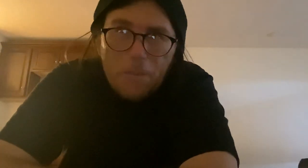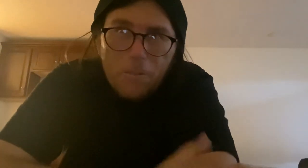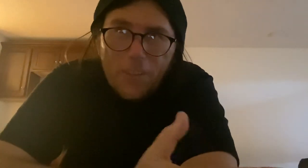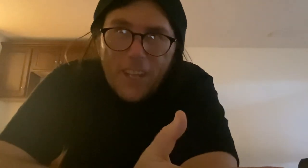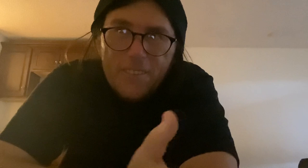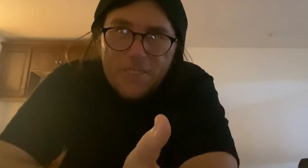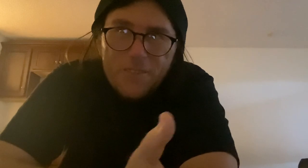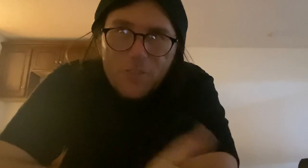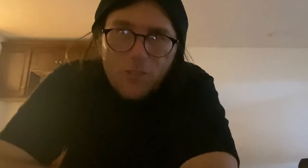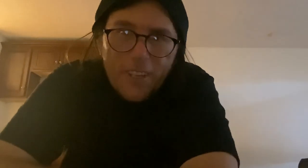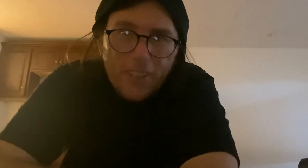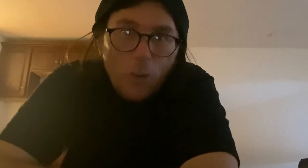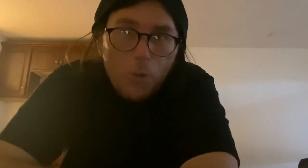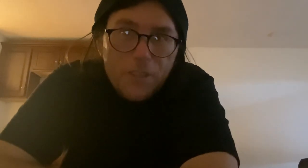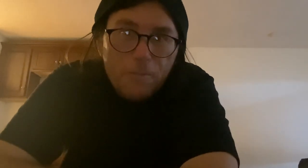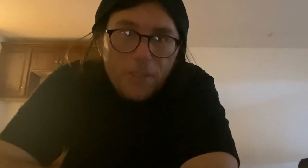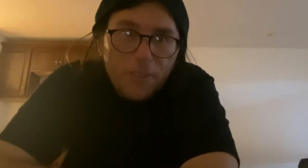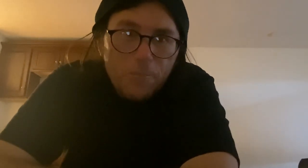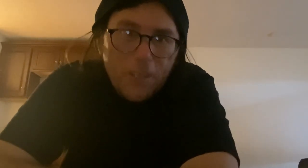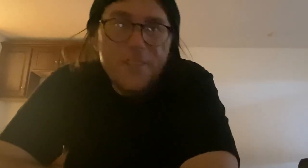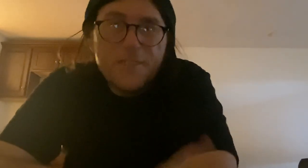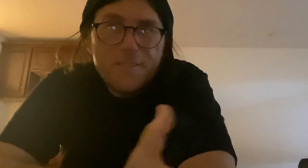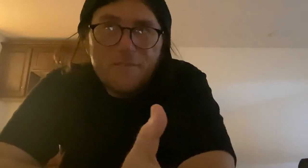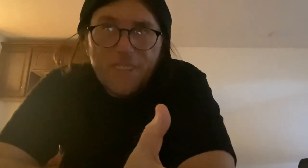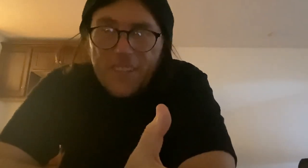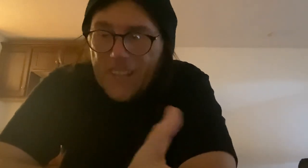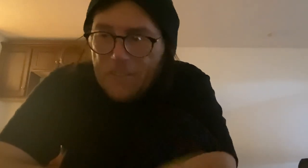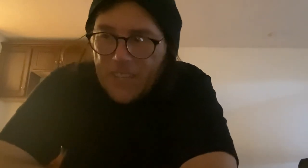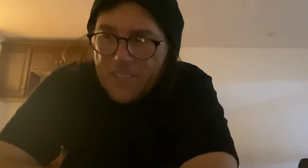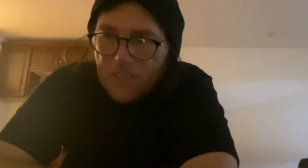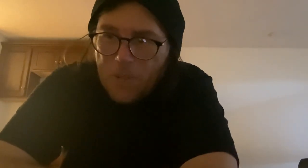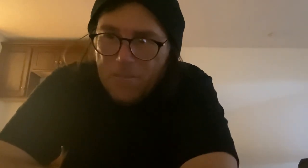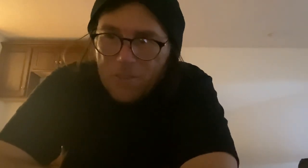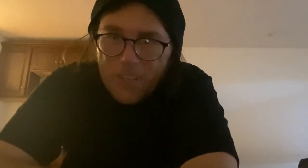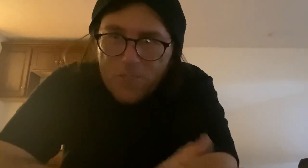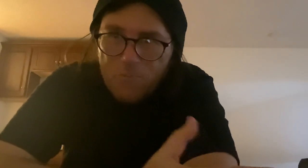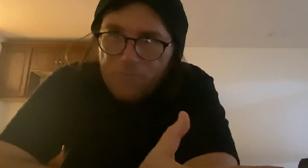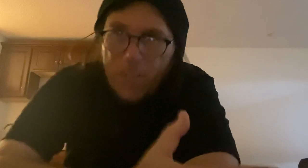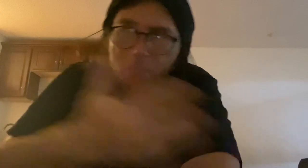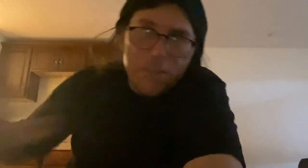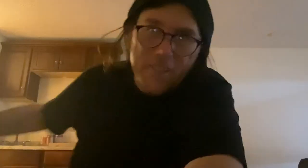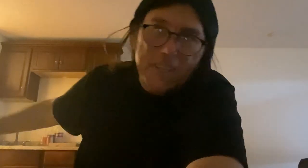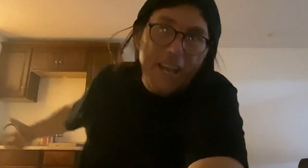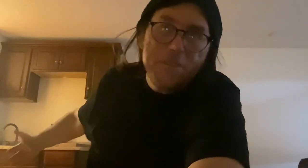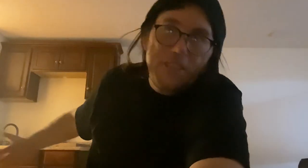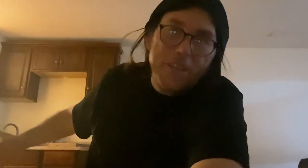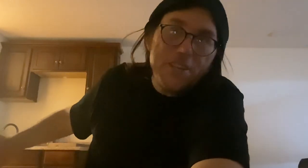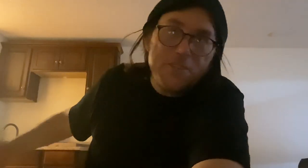people that try to go into the field because they think they have an easy way of doing this. Because, you know, basically now it's even easier